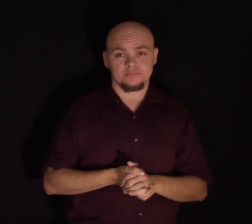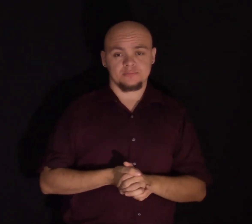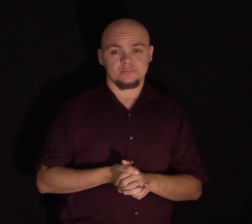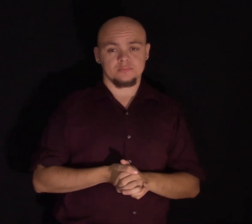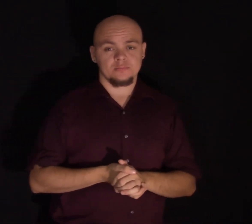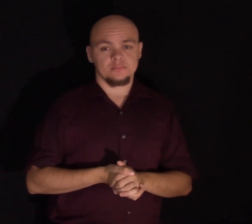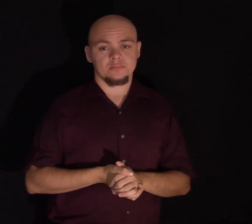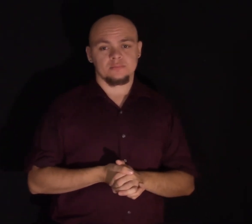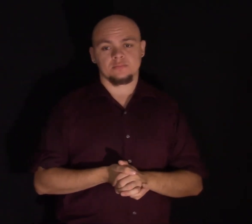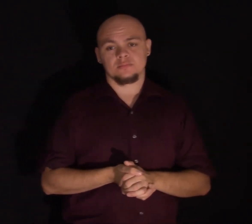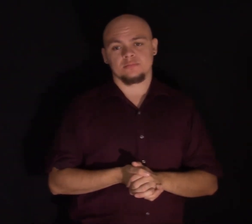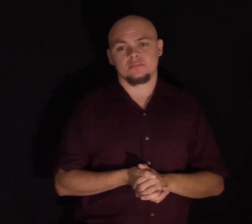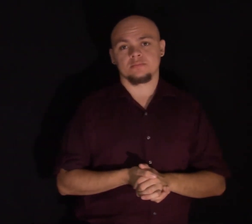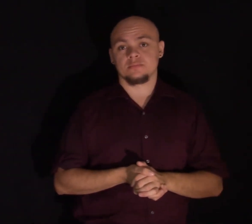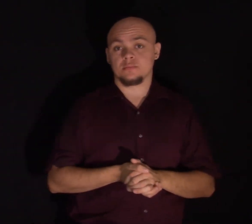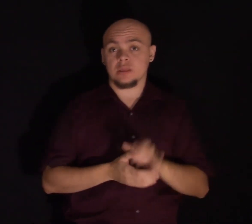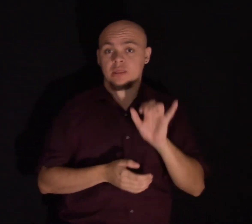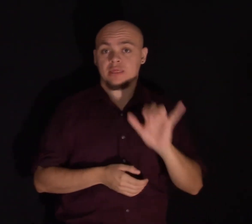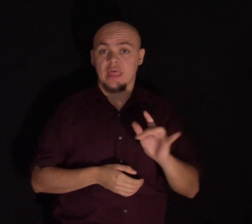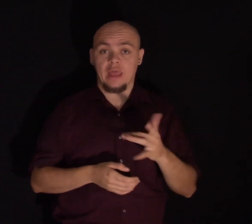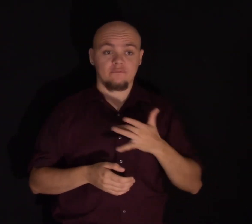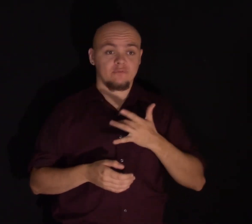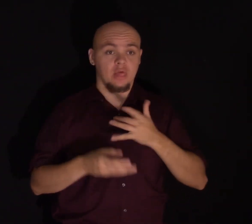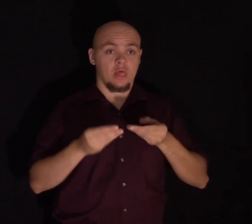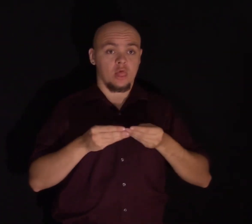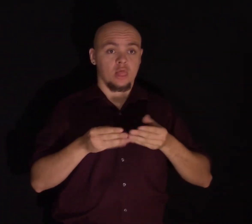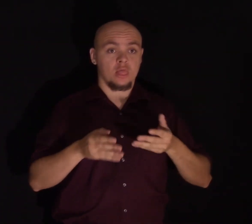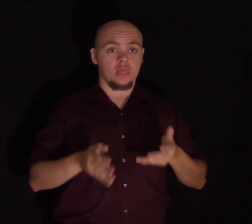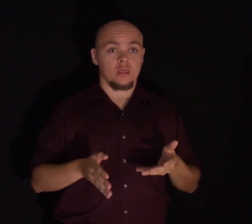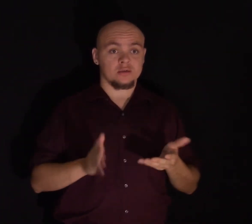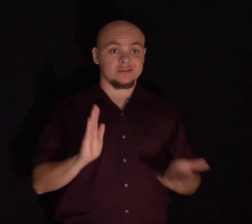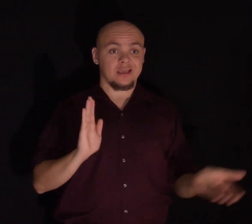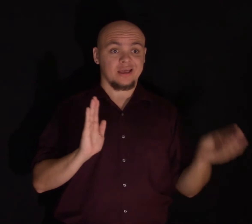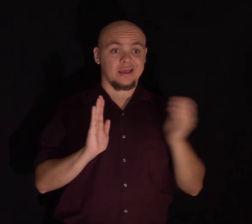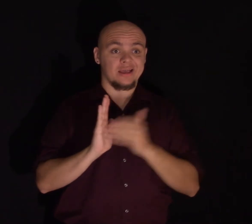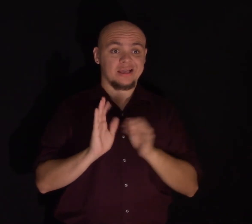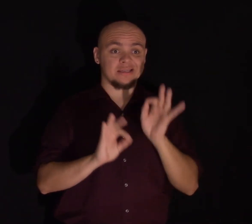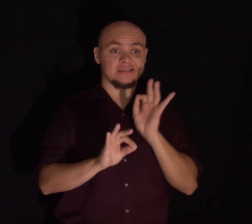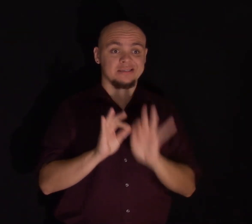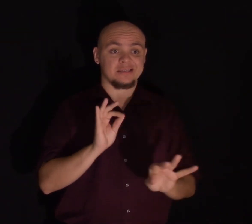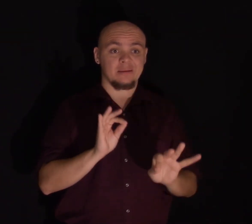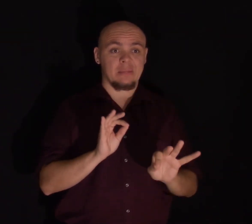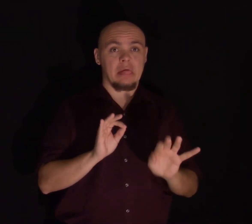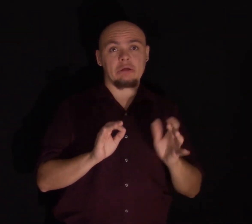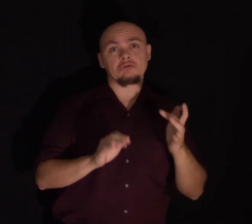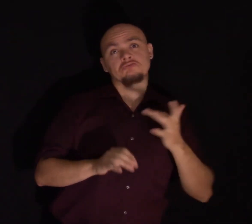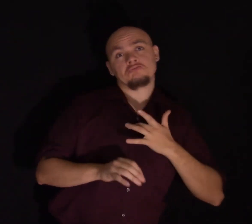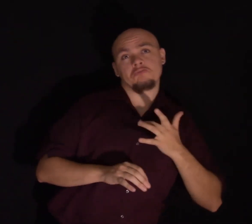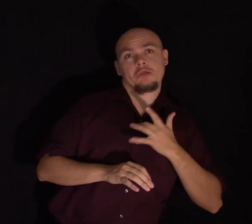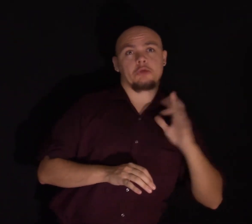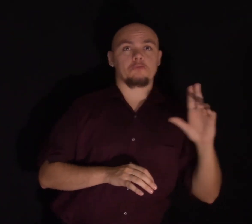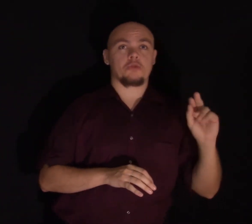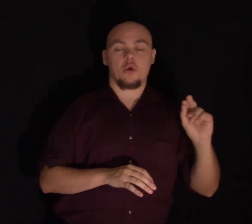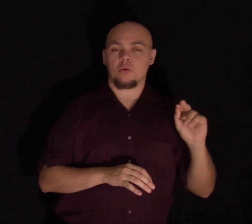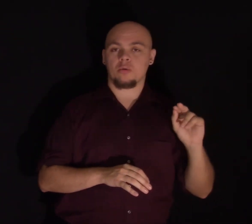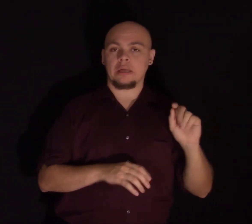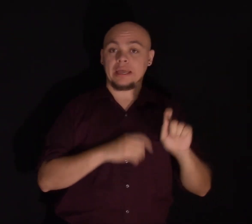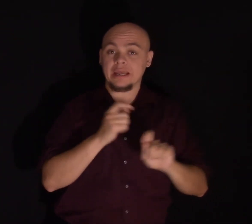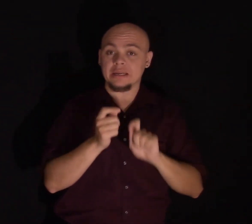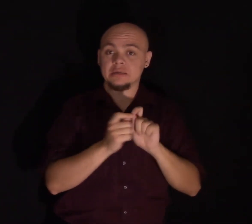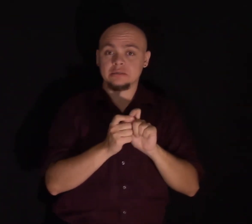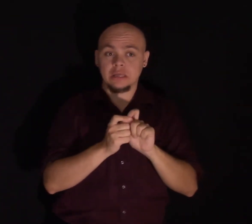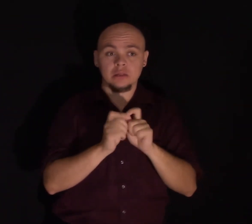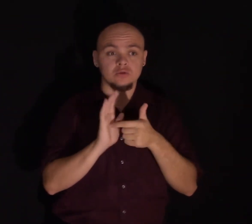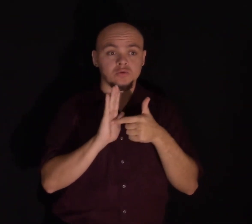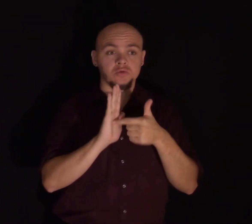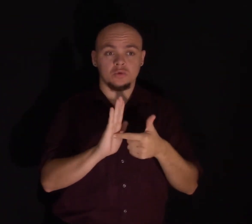And this loss is not simply, again, a subjective quality, but also exacts a toll